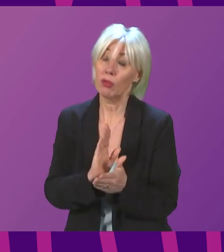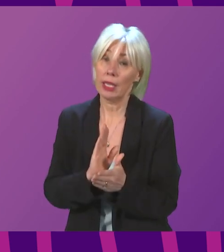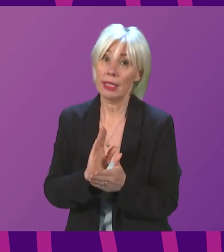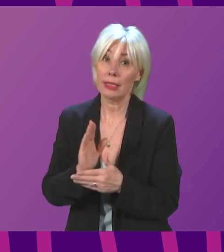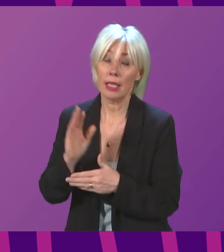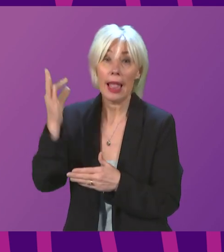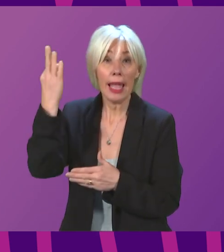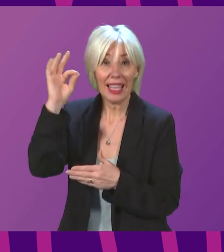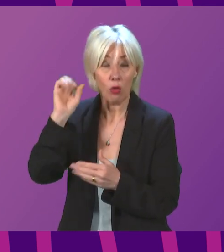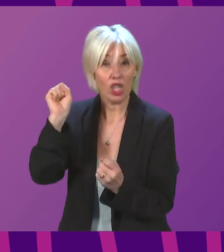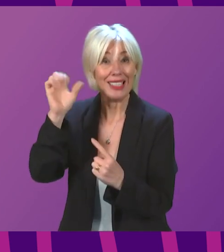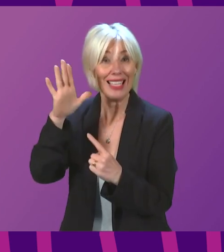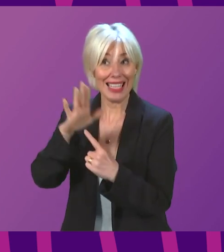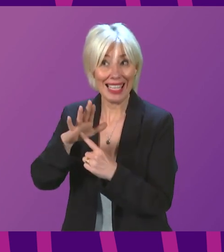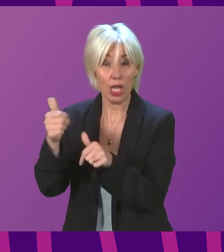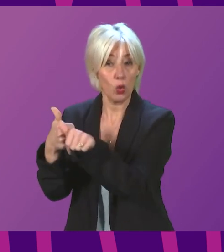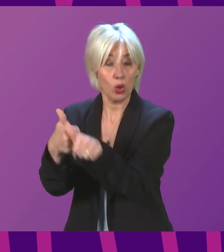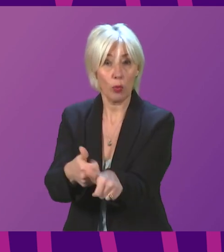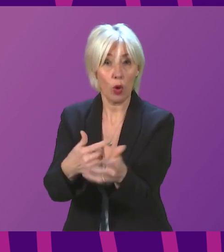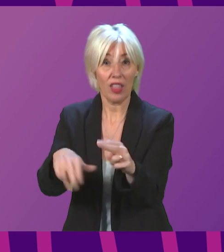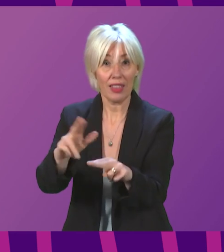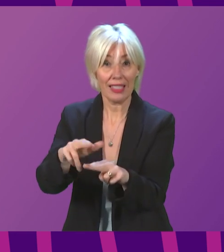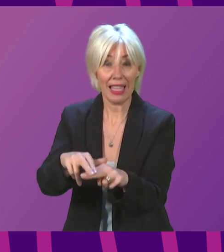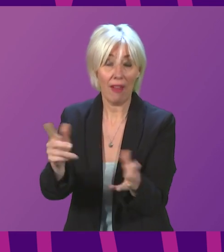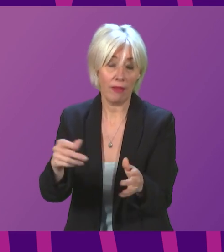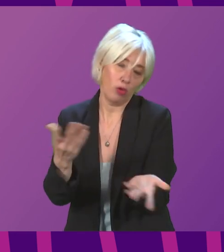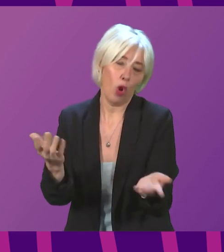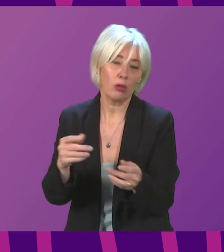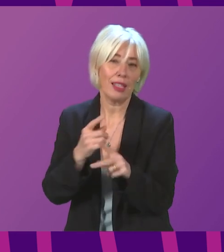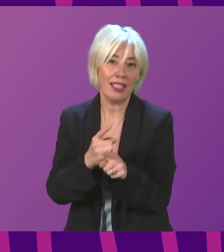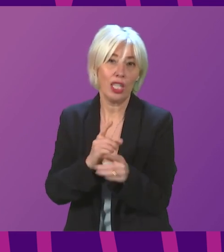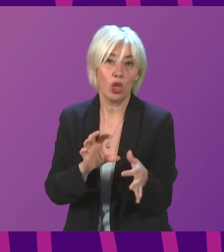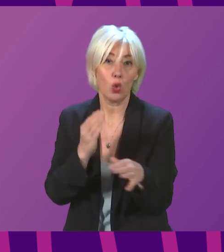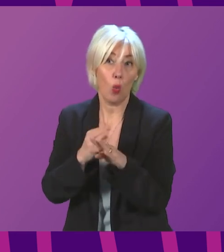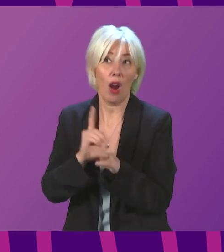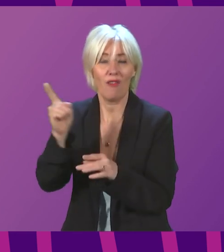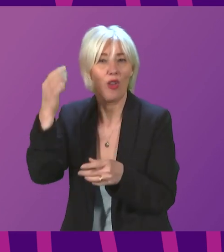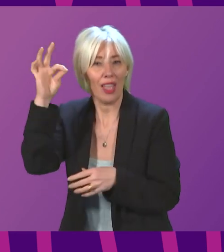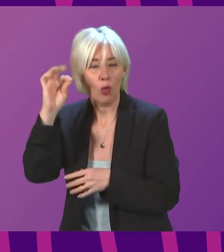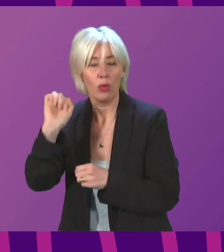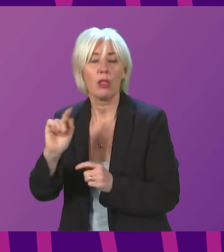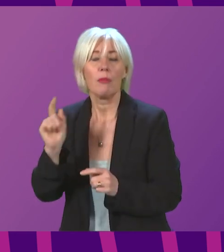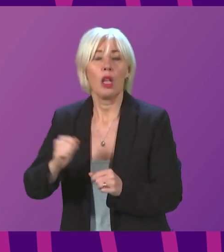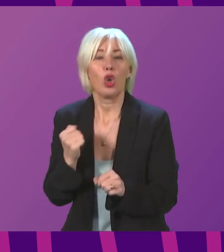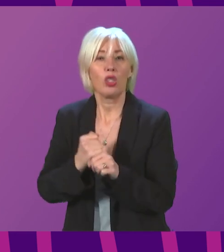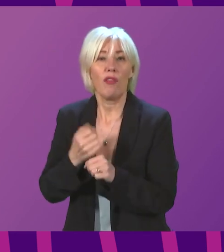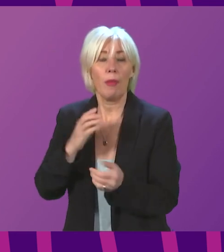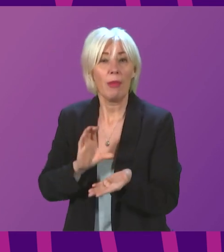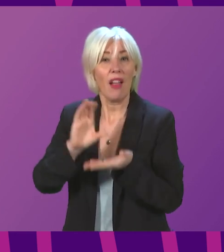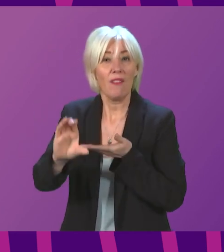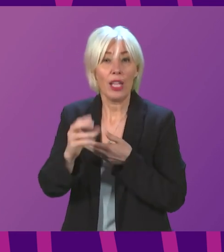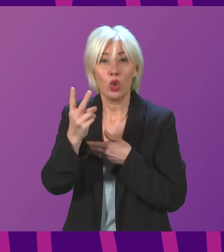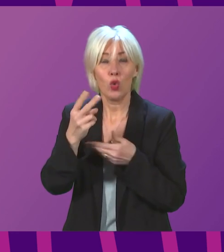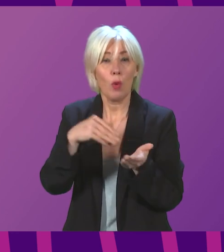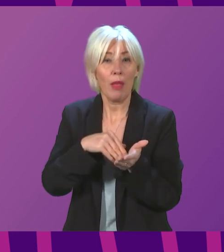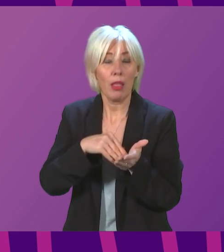a key role to play in supporting staff because teachers are employed by local authorities. In the past year the Scottish Government has invested over £2